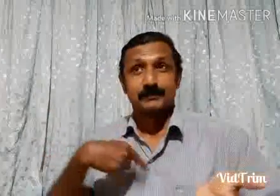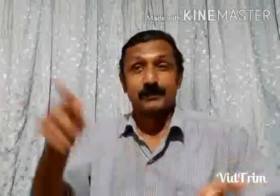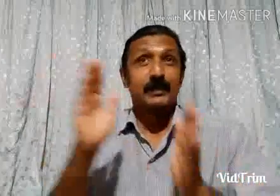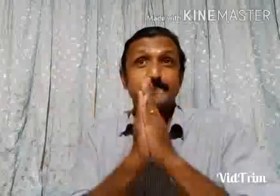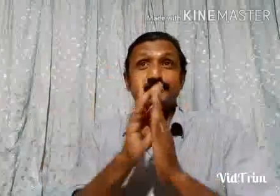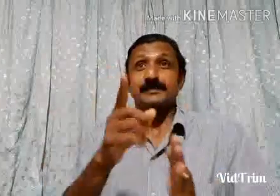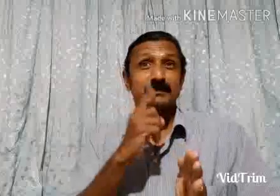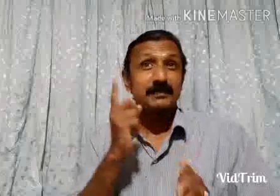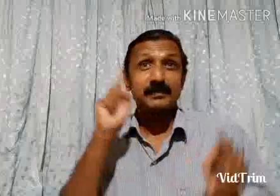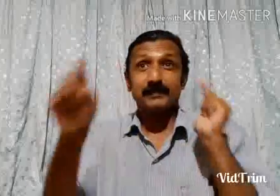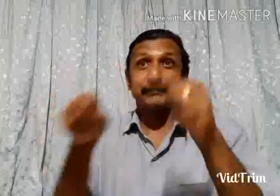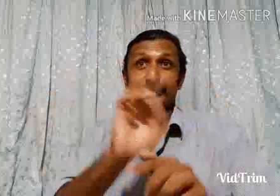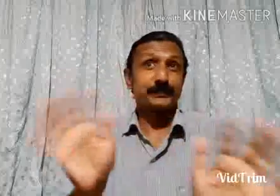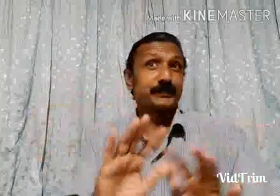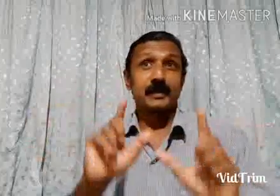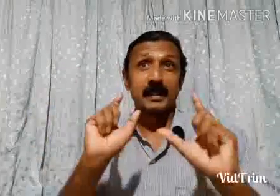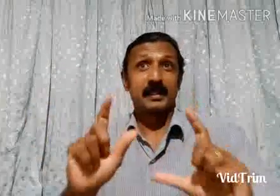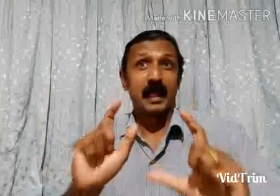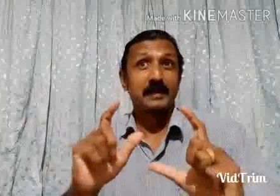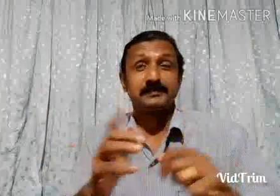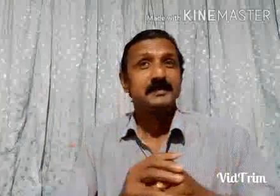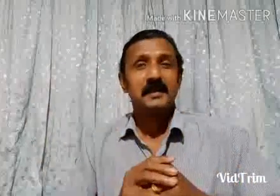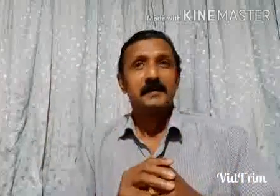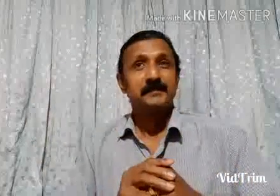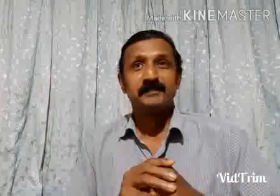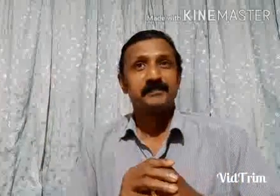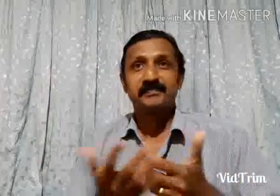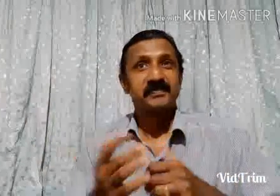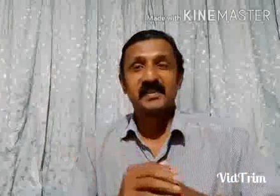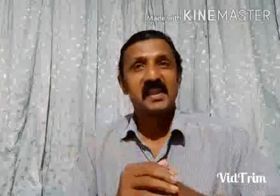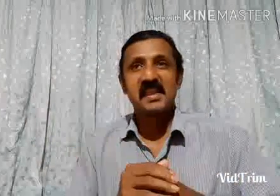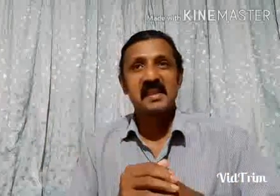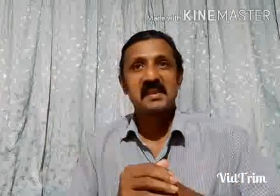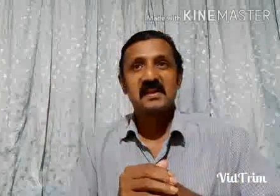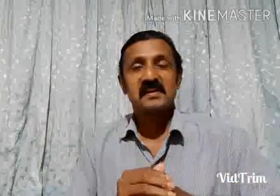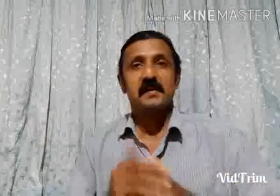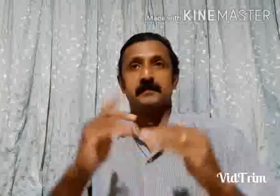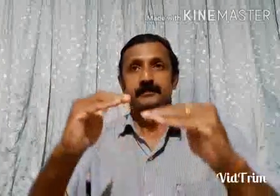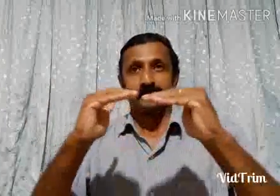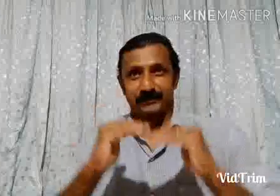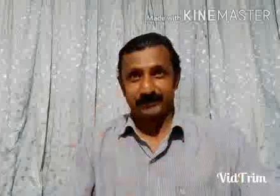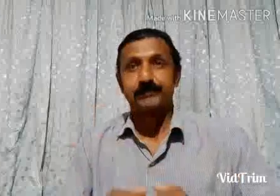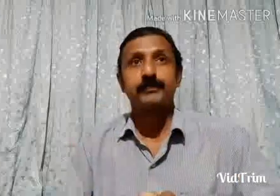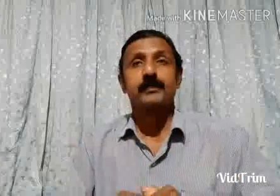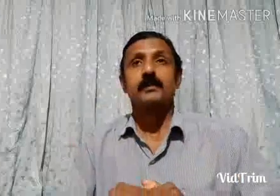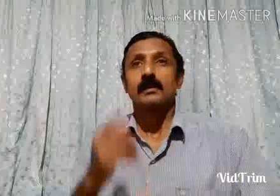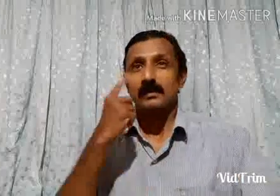Here's your son. little boy. He's like, I'm going do this. You're young. Look this. You're going this.